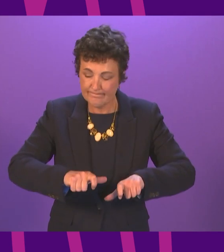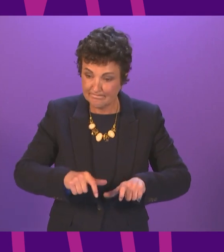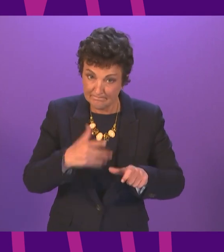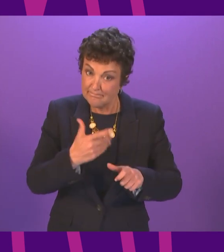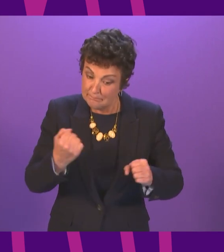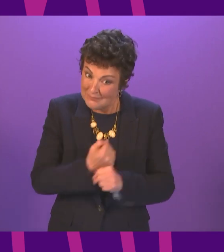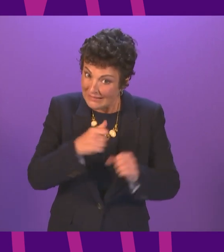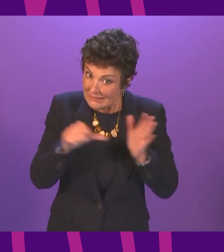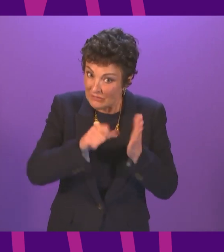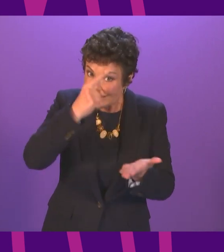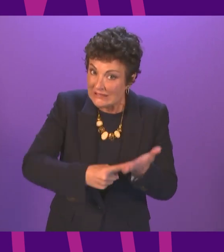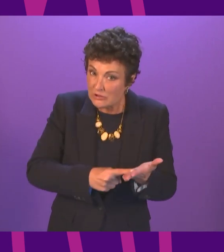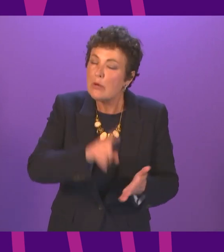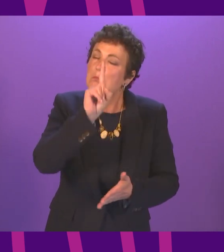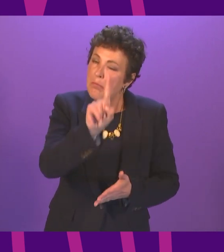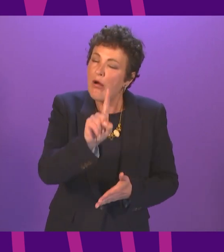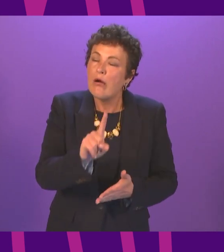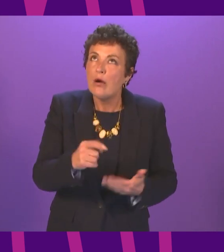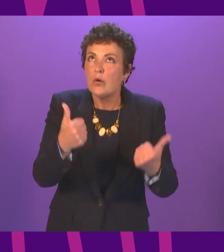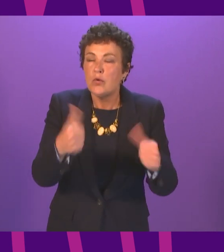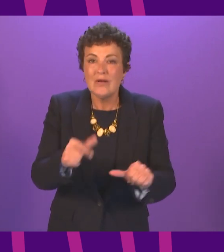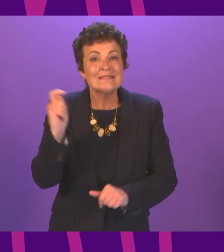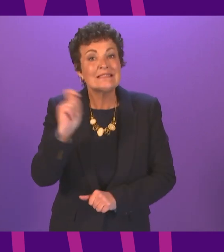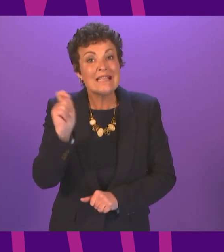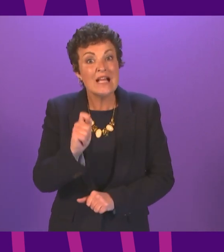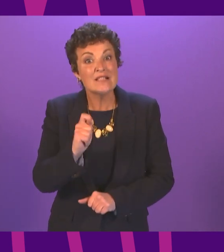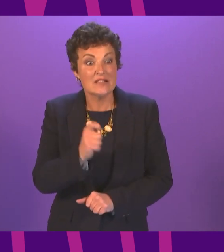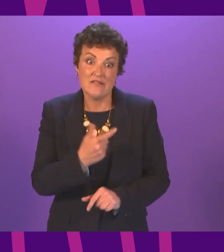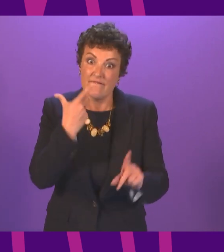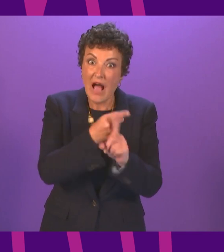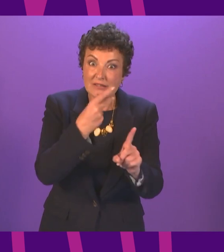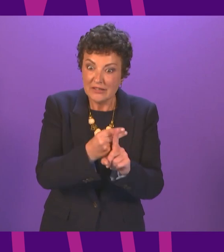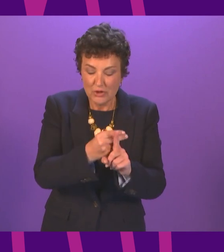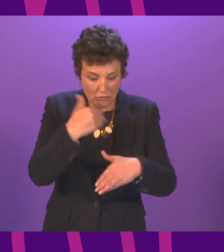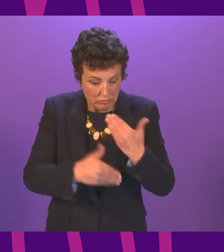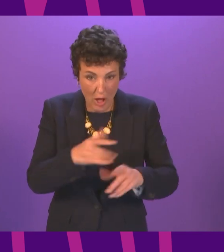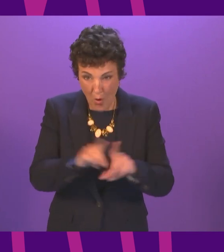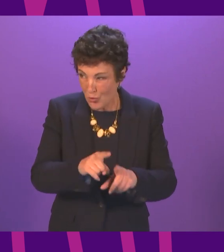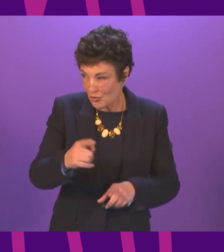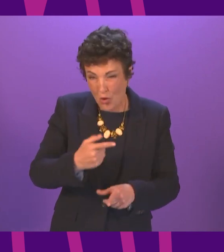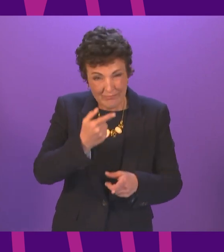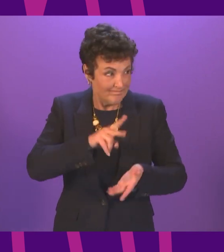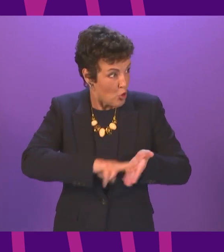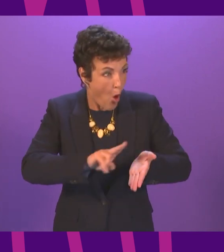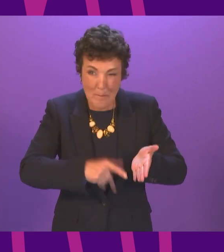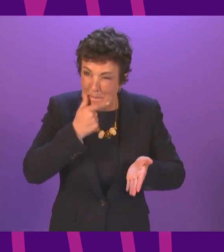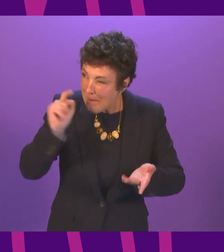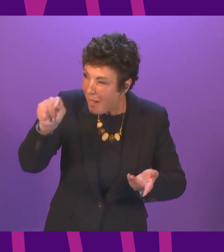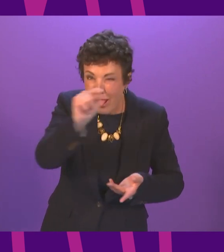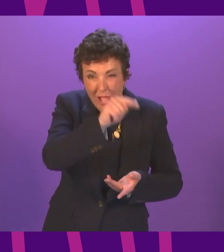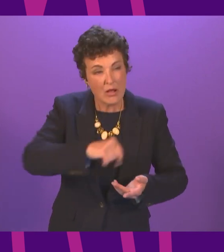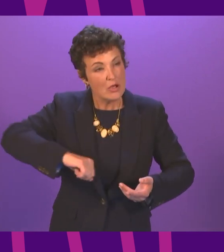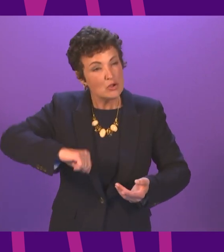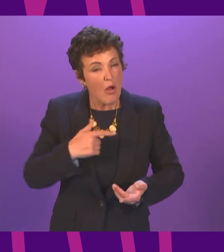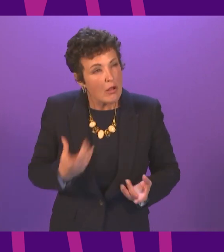through the pandemic. But thanks to the success of the vaccination programme and the extraordinary sacrifices made by people across Scotland over the past